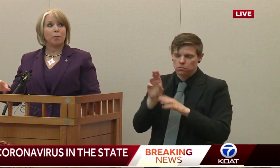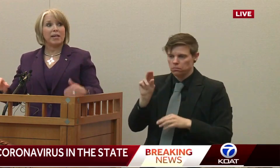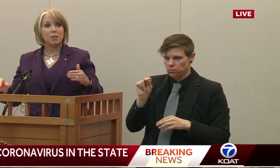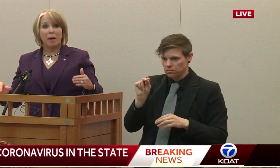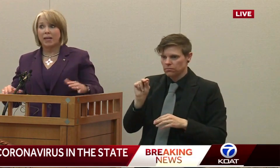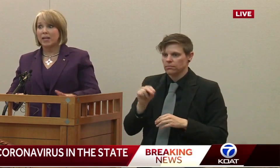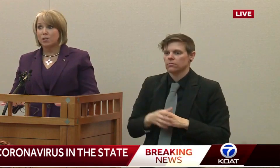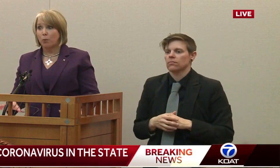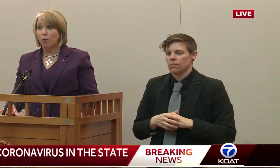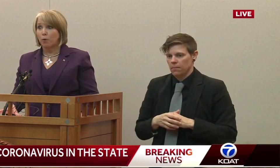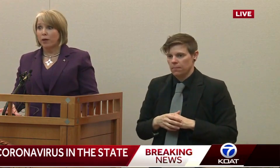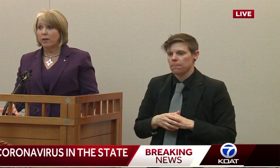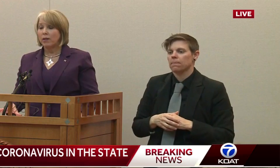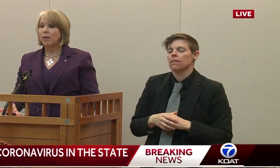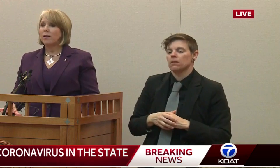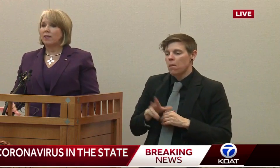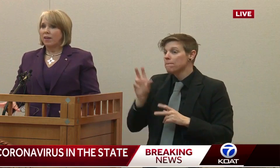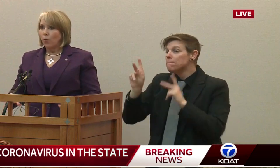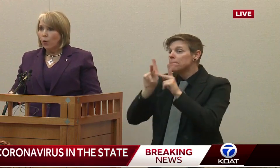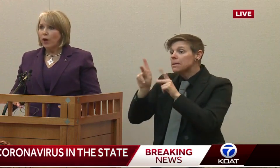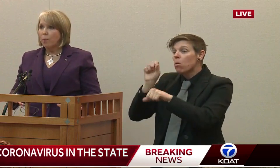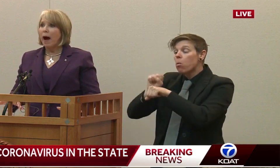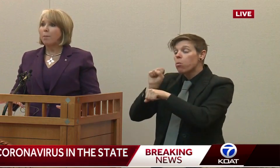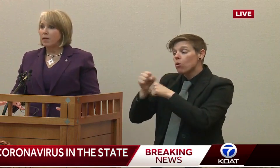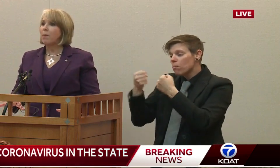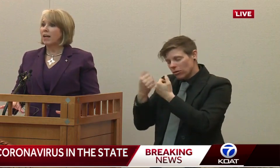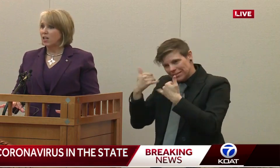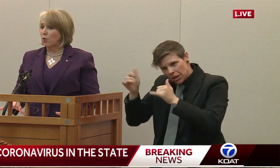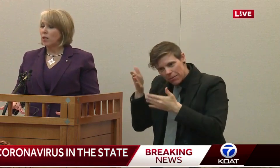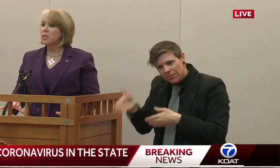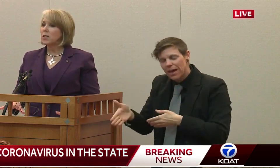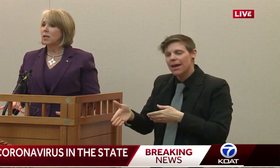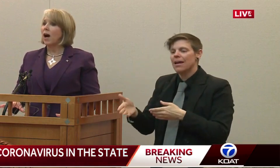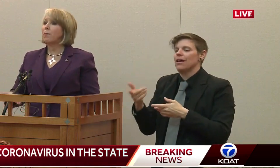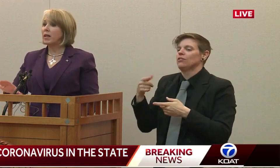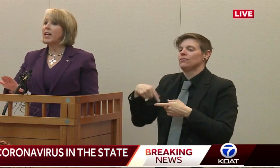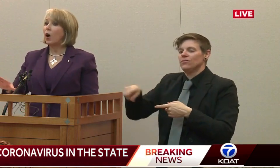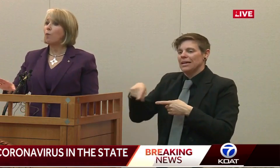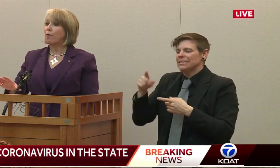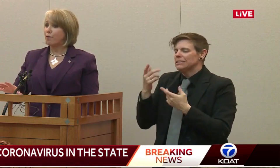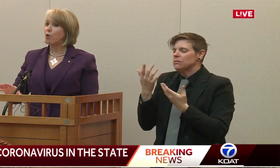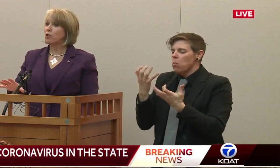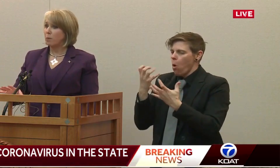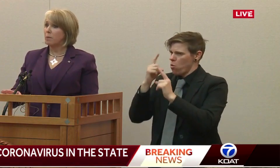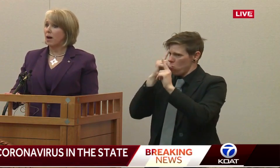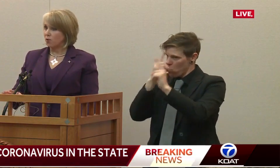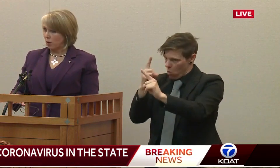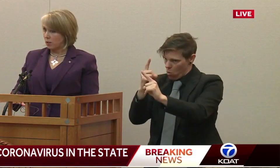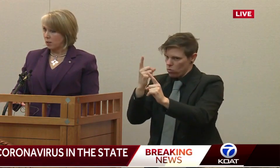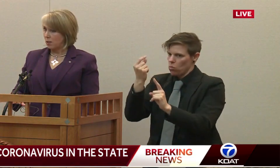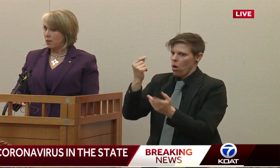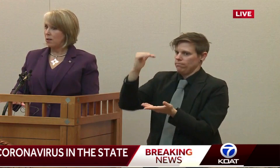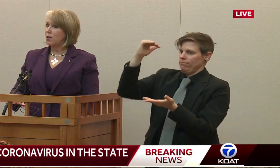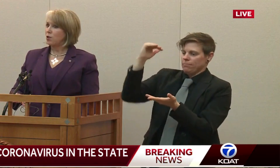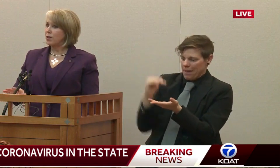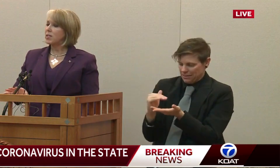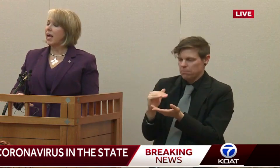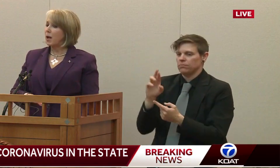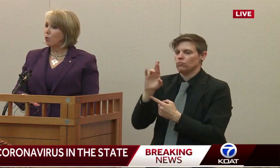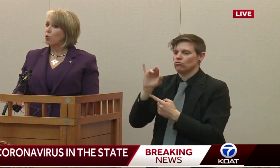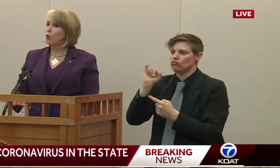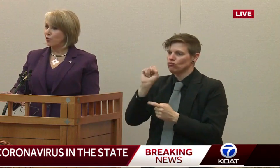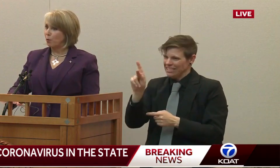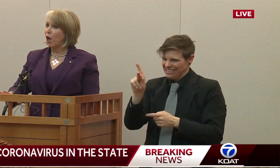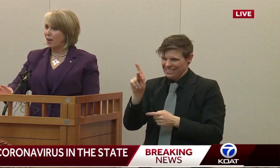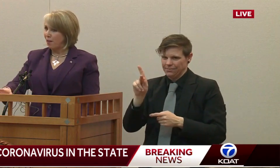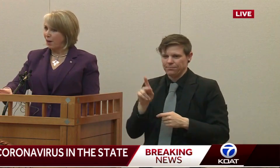be at the border, be expanded as appropriate. We are about minimizing risk. I'm going to need help for folks to minimize risk. So the